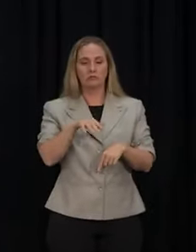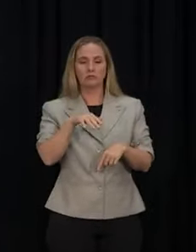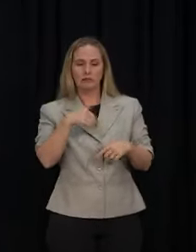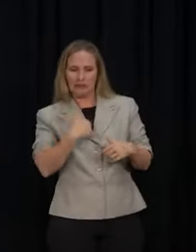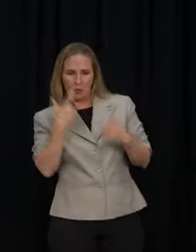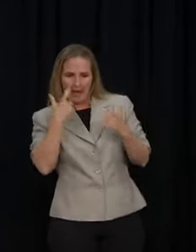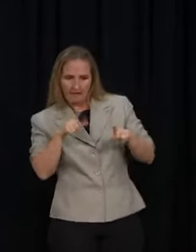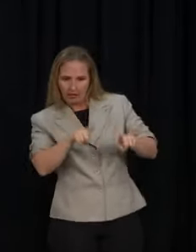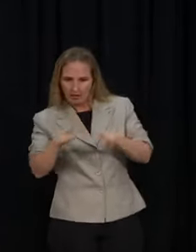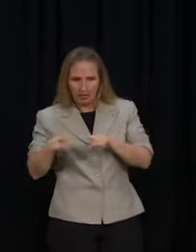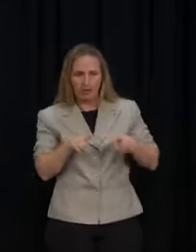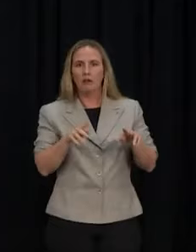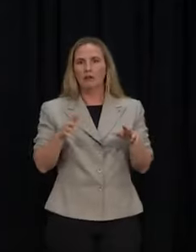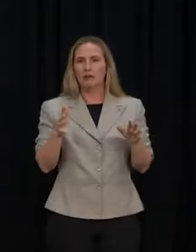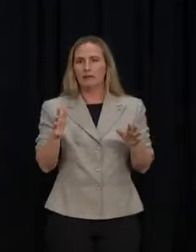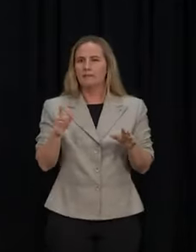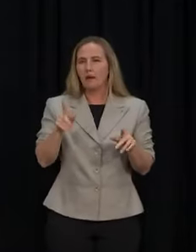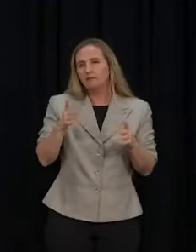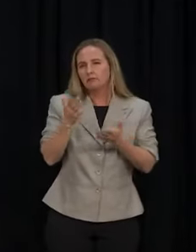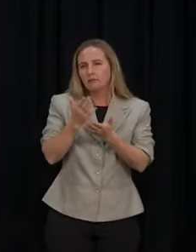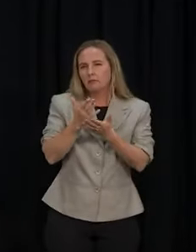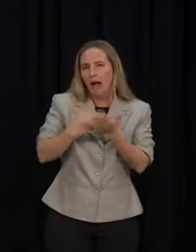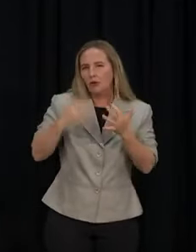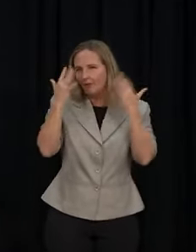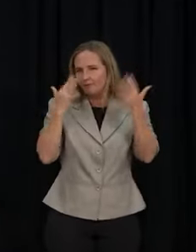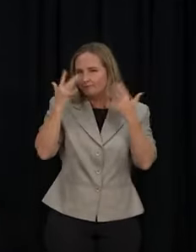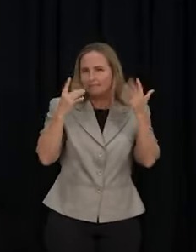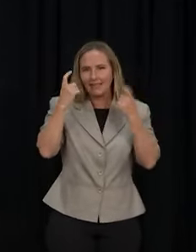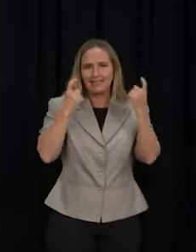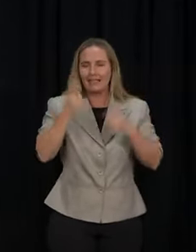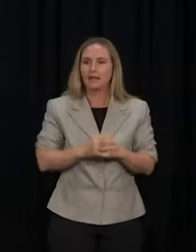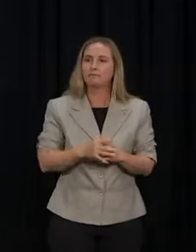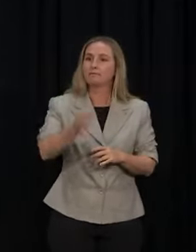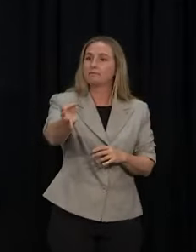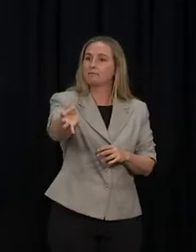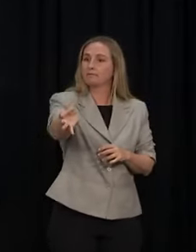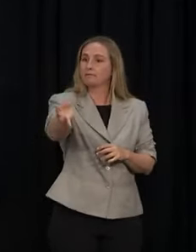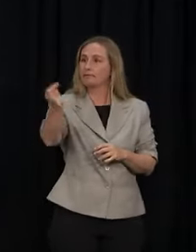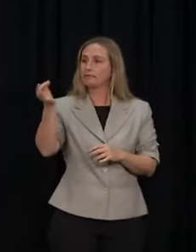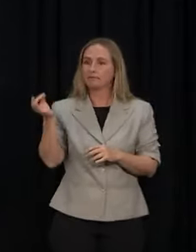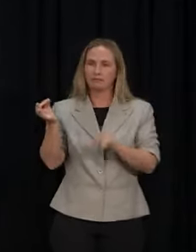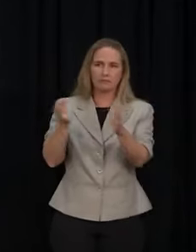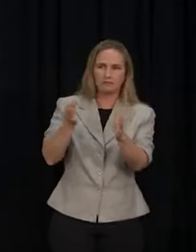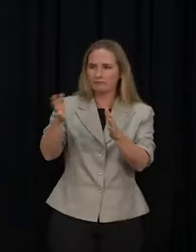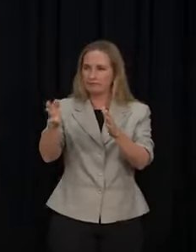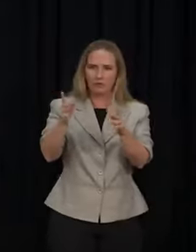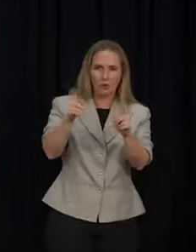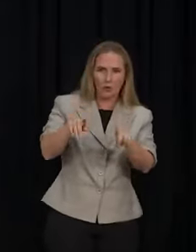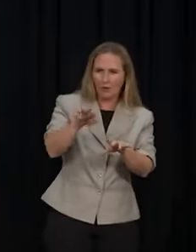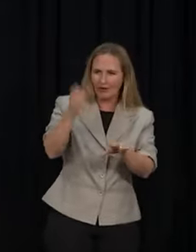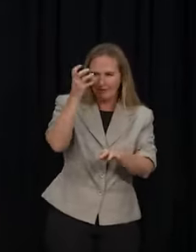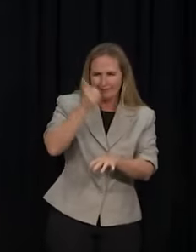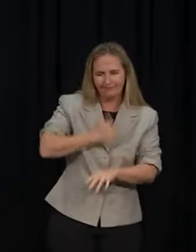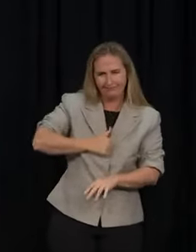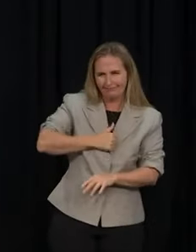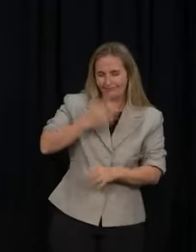But that's part of what we're having to consider. Yeah, Barry, then I'll come back into Jason in the middle here, and then over time earlier. Forgive me,